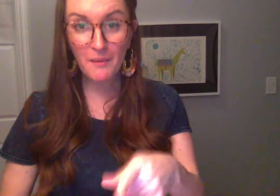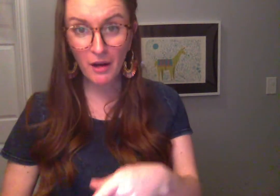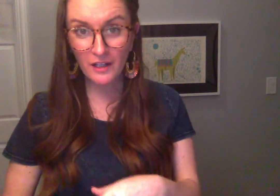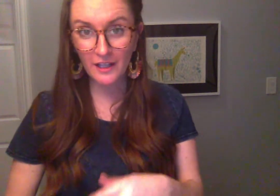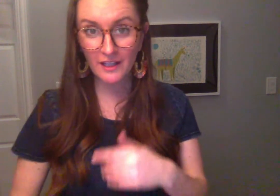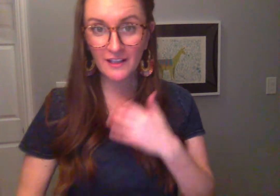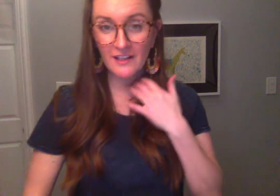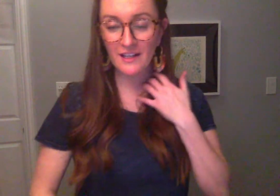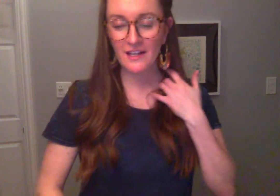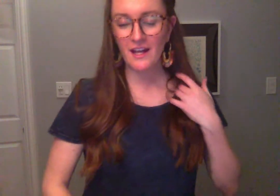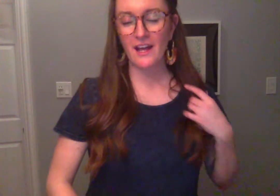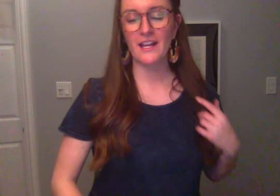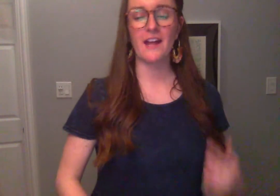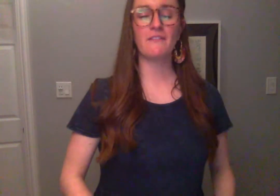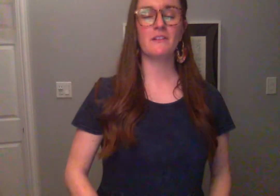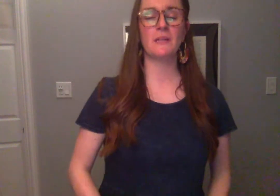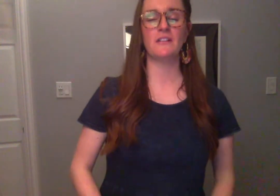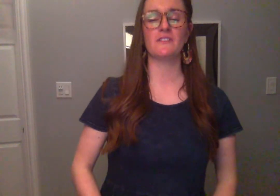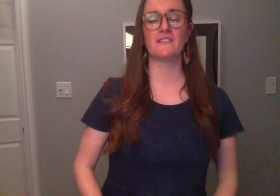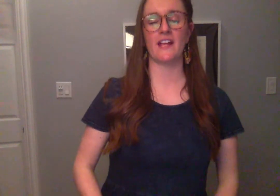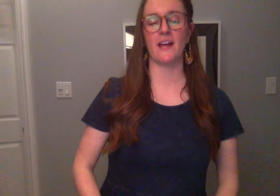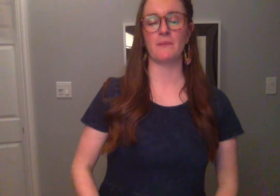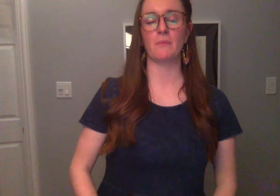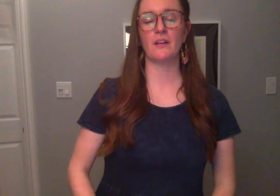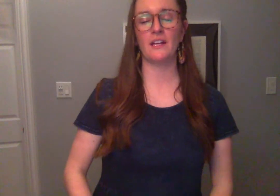party. And everybody just saying happy birthday.